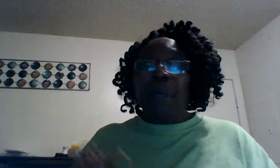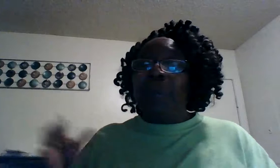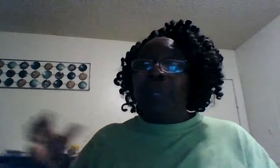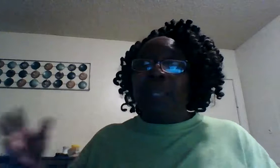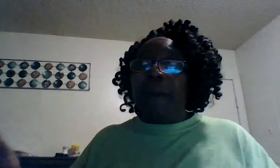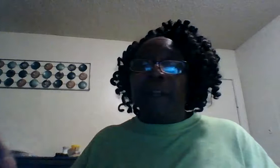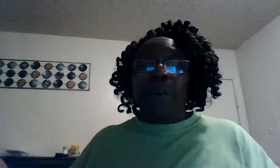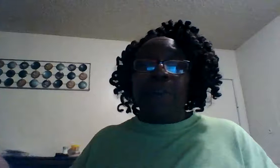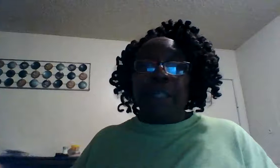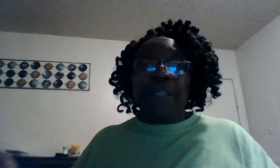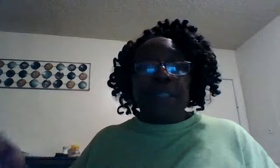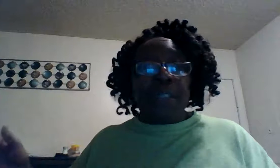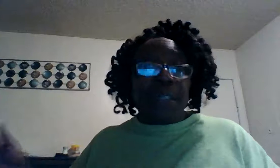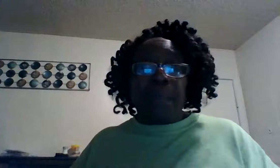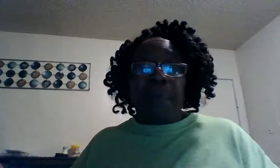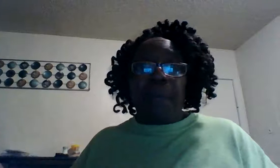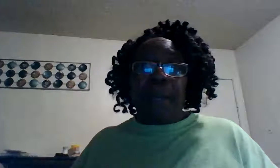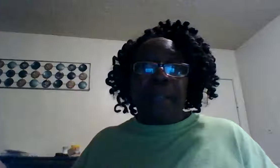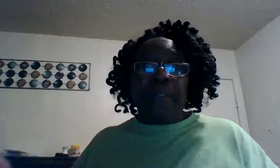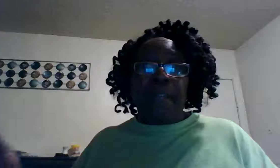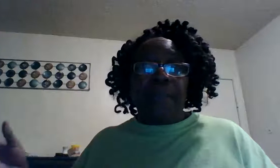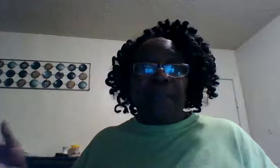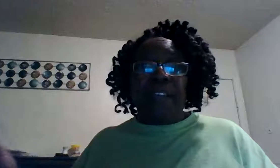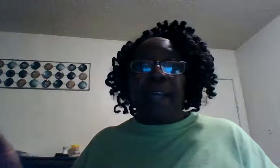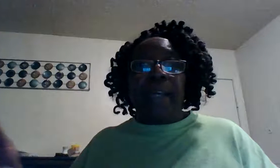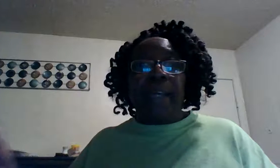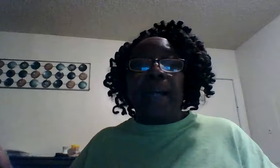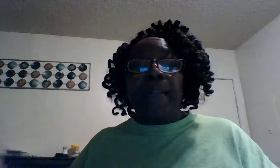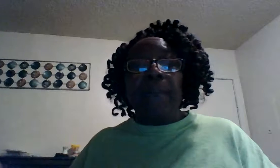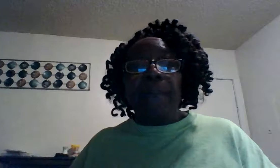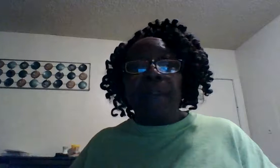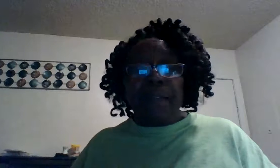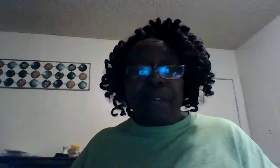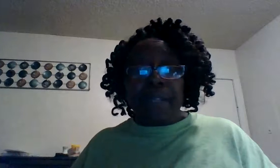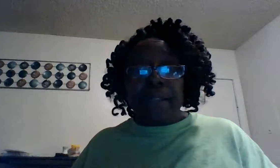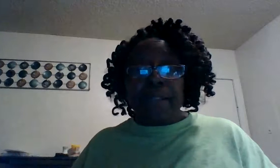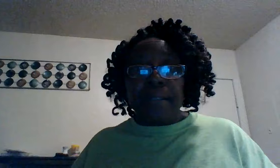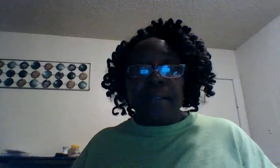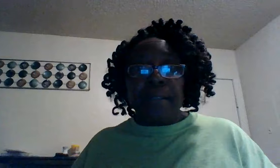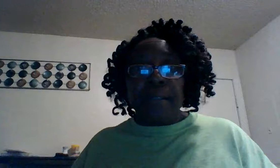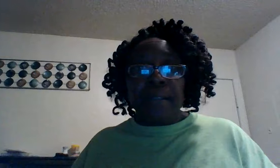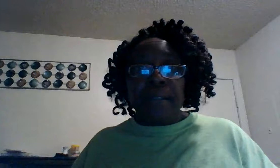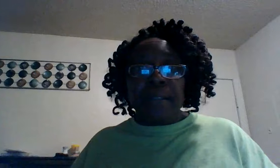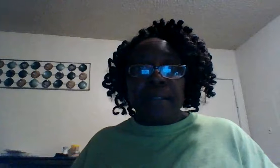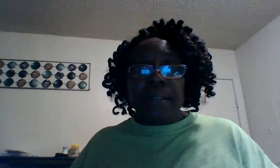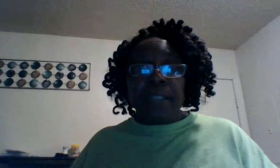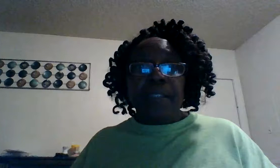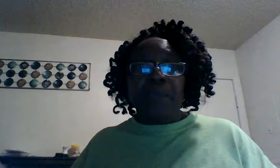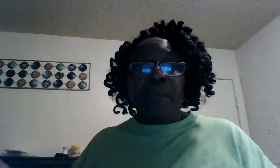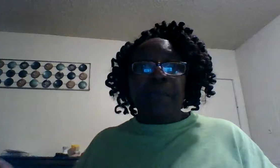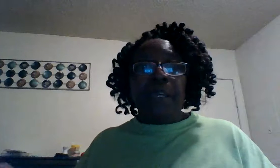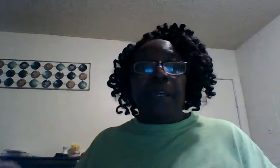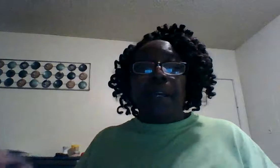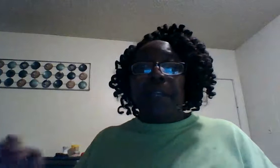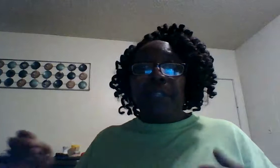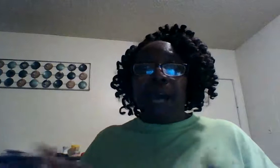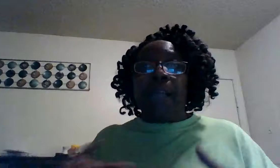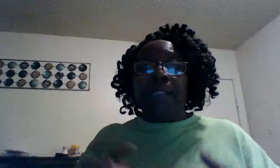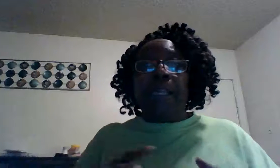will we allow those things to separate us and feel like god don't love us this is what it means god still